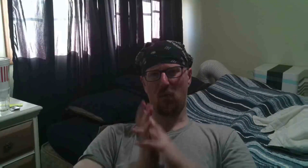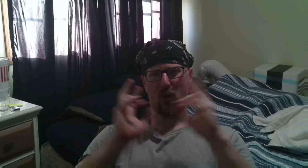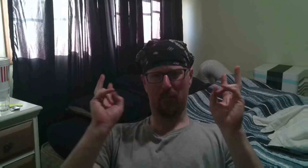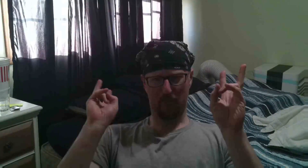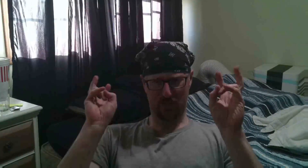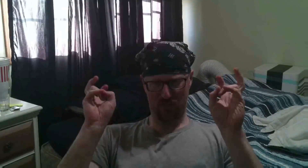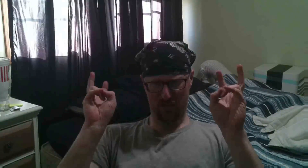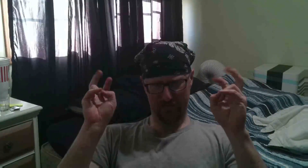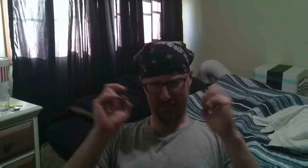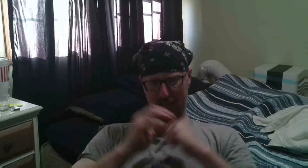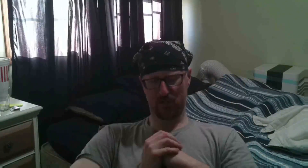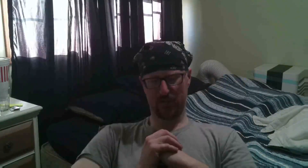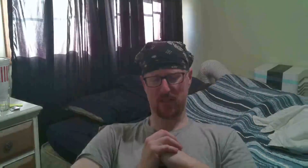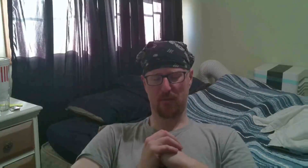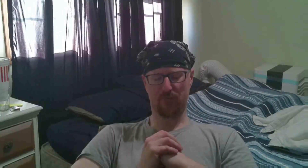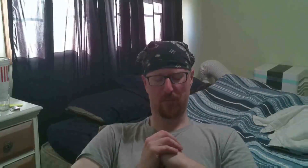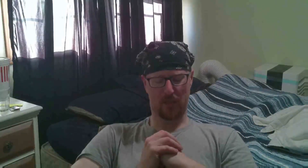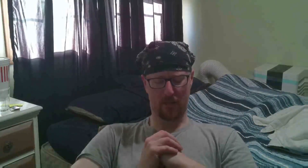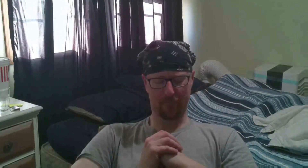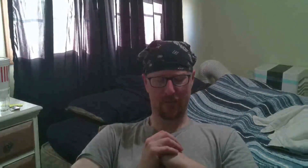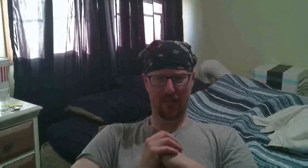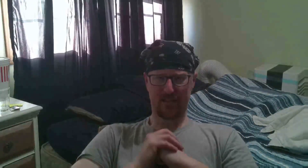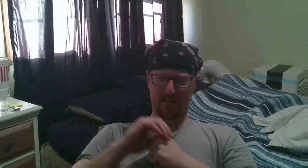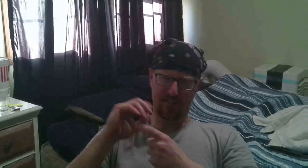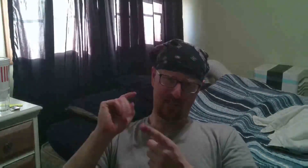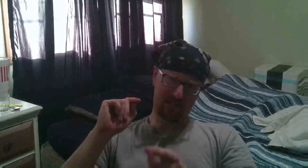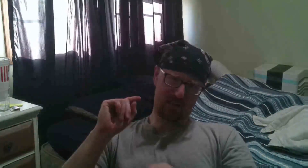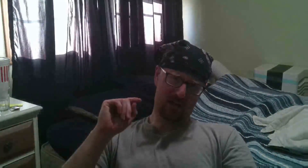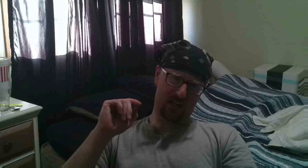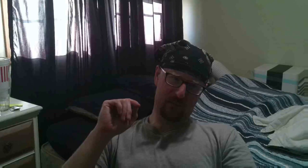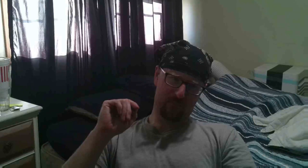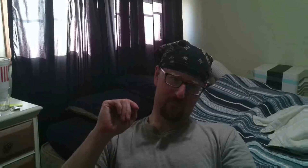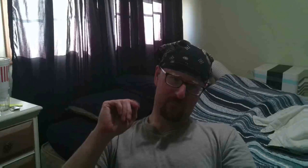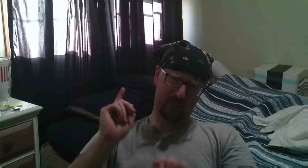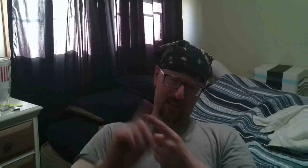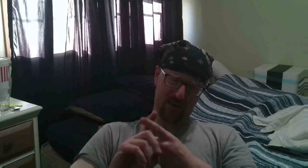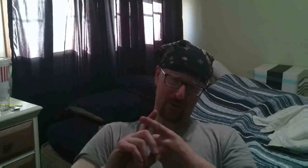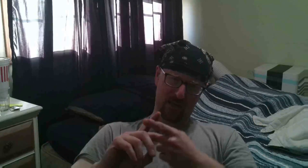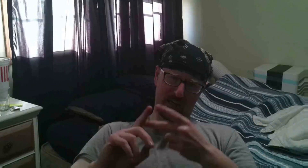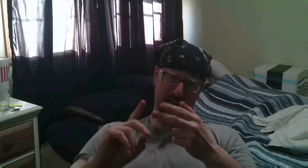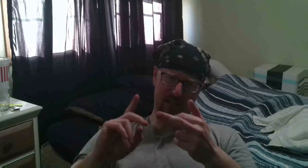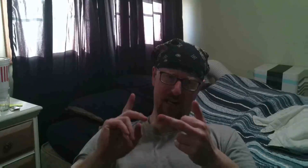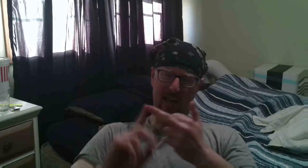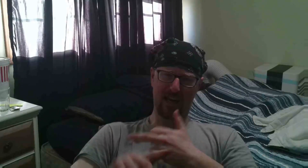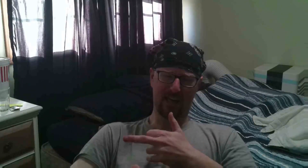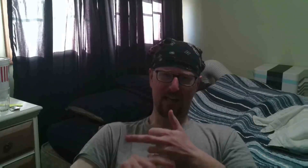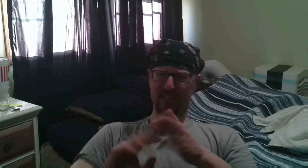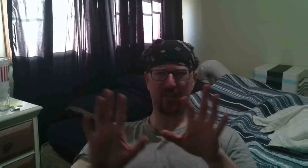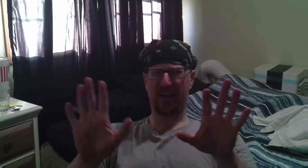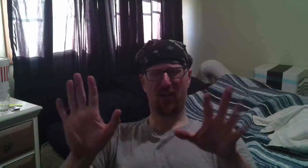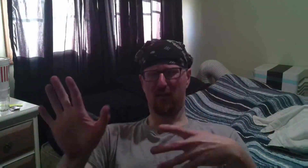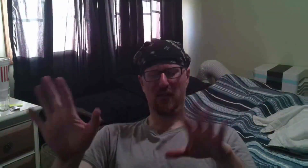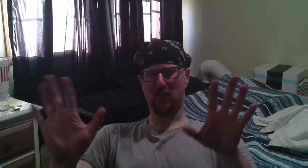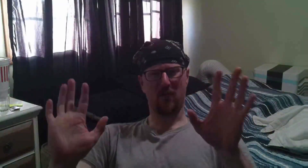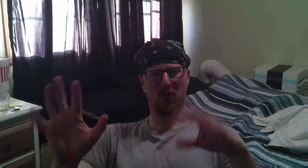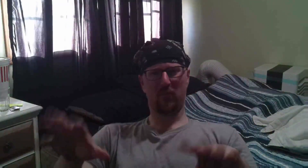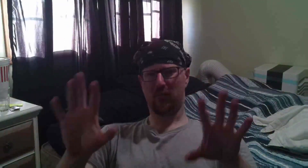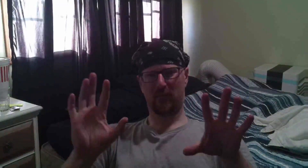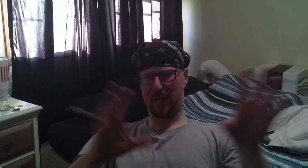more serious injuries come from um um clamping hanging stuff I don't really promote not to